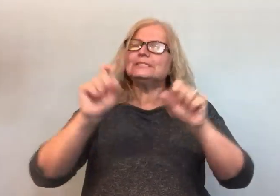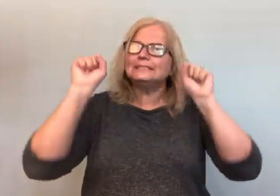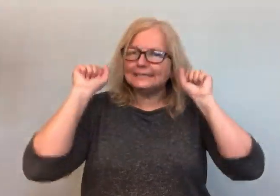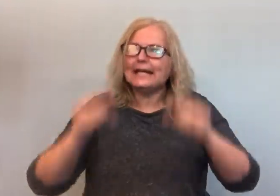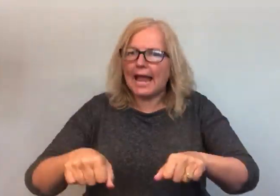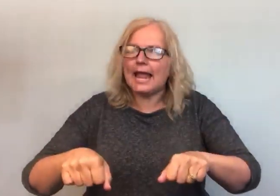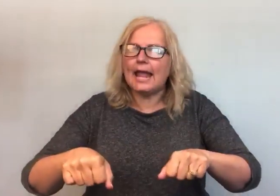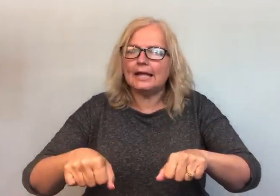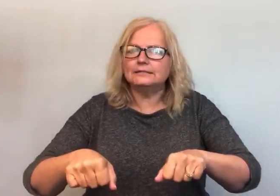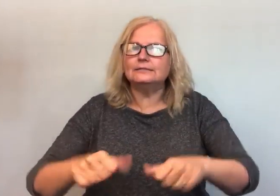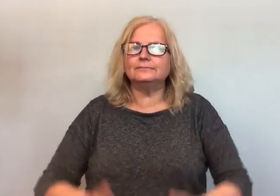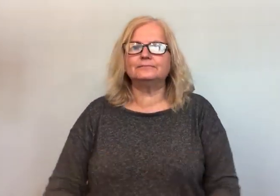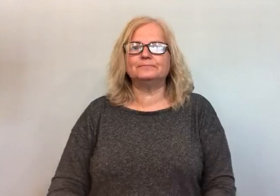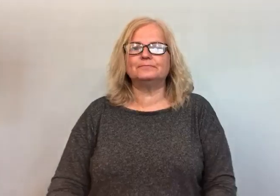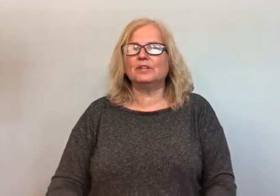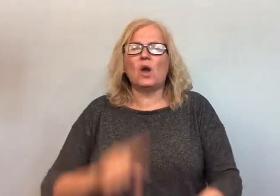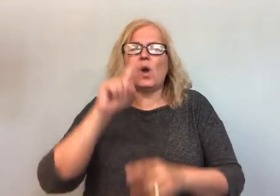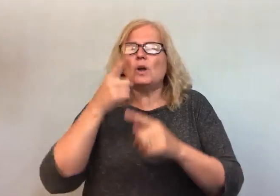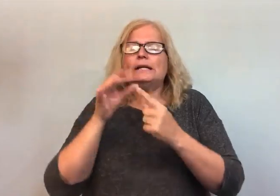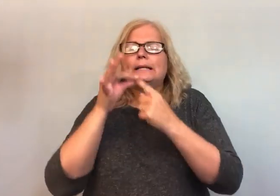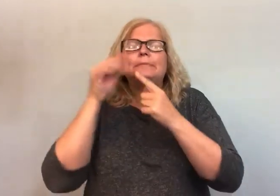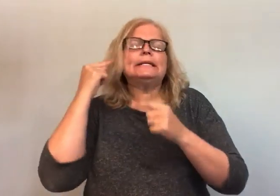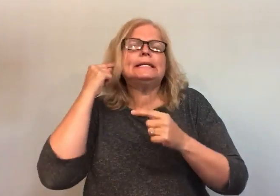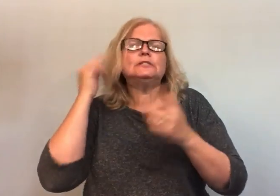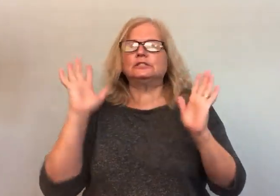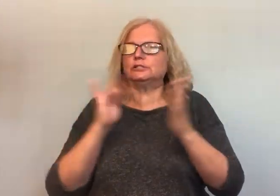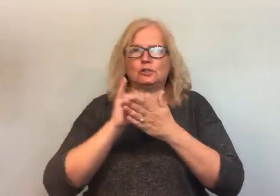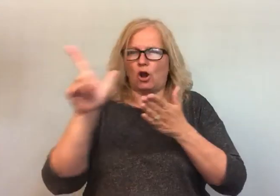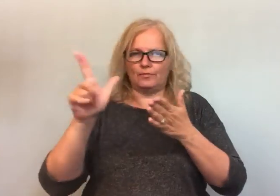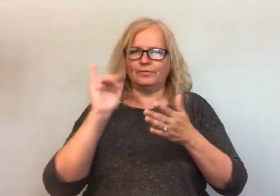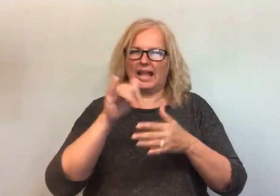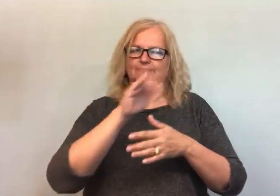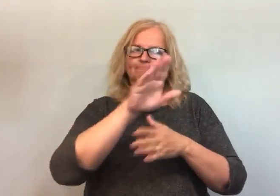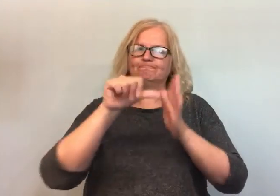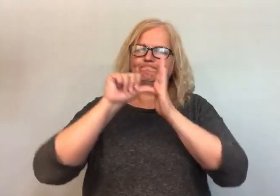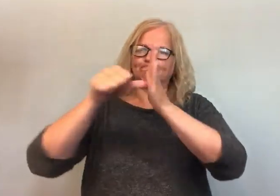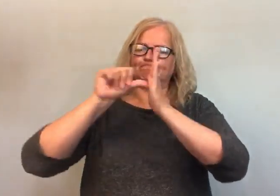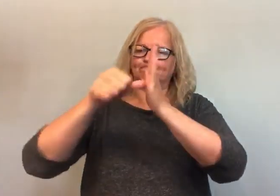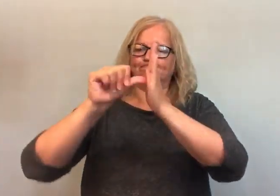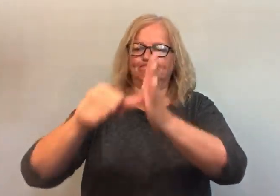The Deafhood Foundation likes to emphasize that the only thing that Deaf people cannot do is hear.